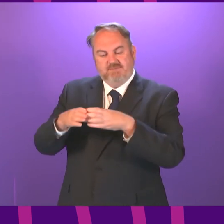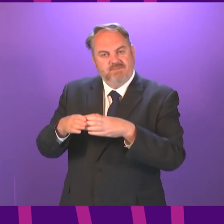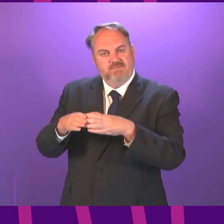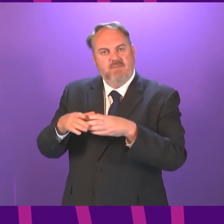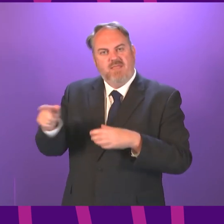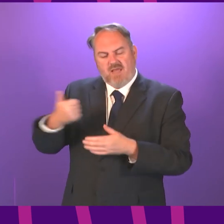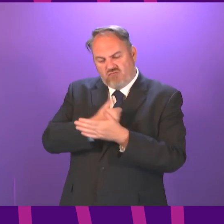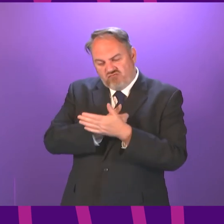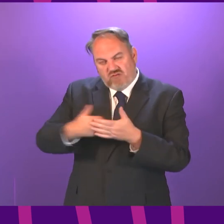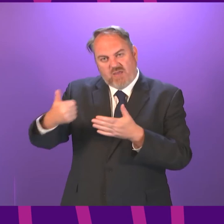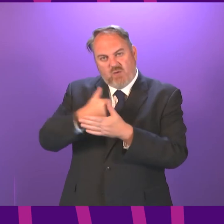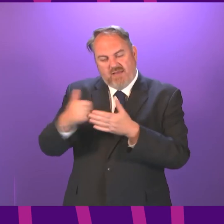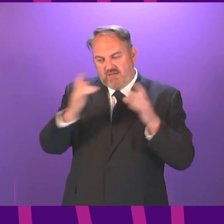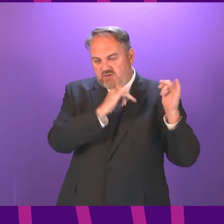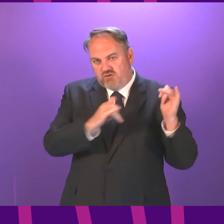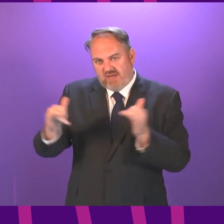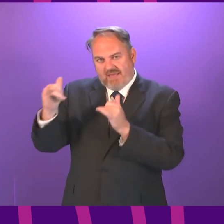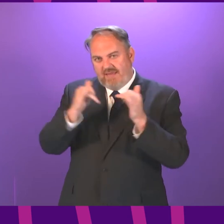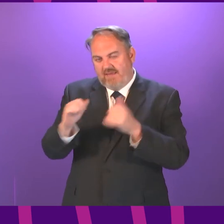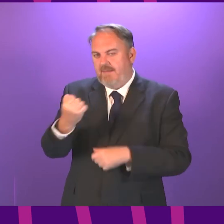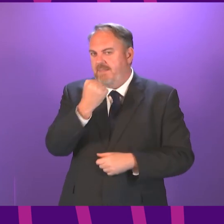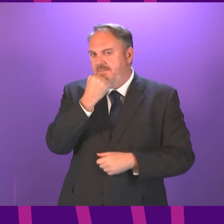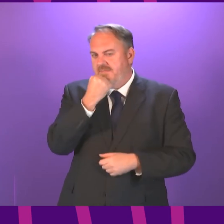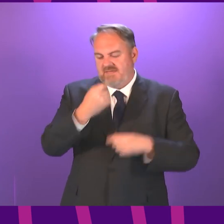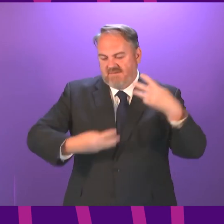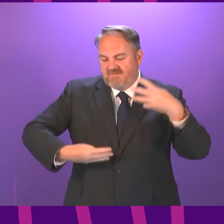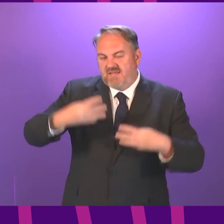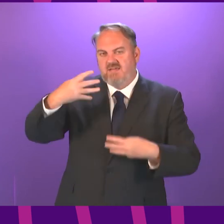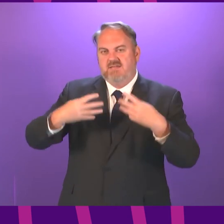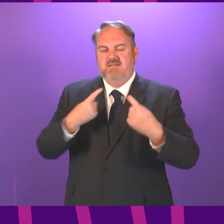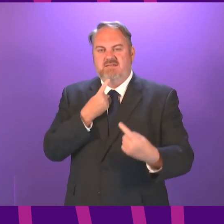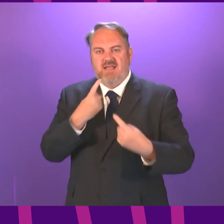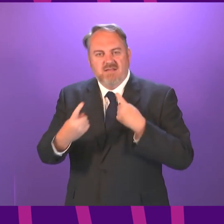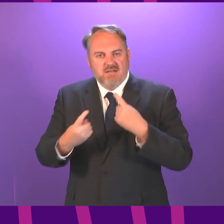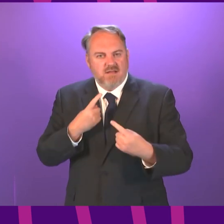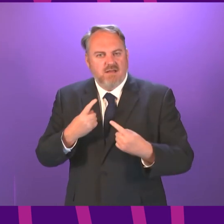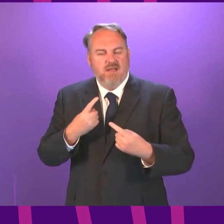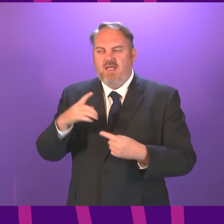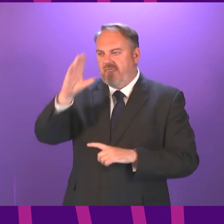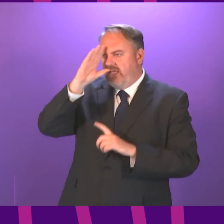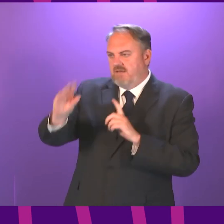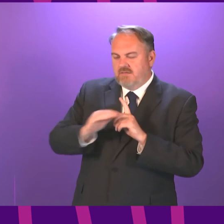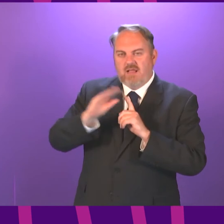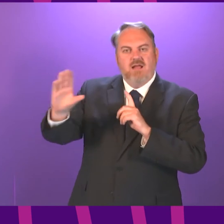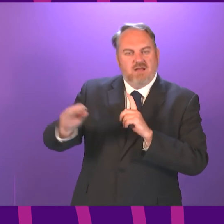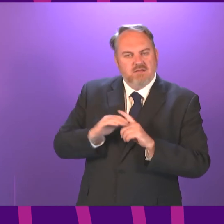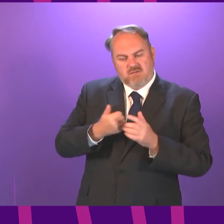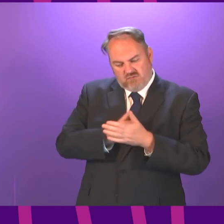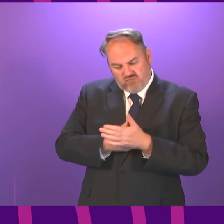advisory group looks at these issues on an ongoing basis and it is important that it does so and gives its views to ministers and ministers